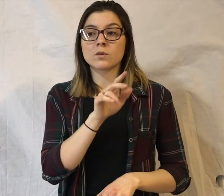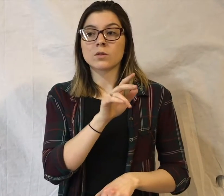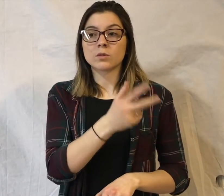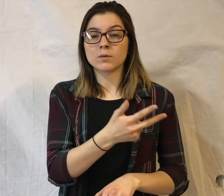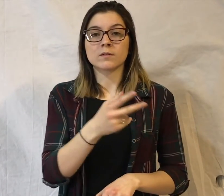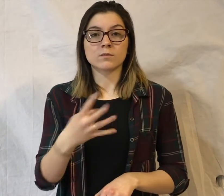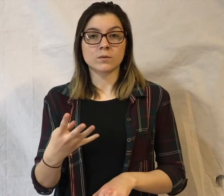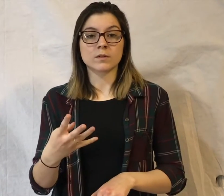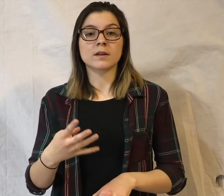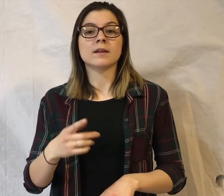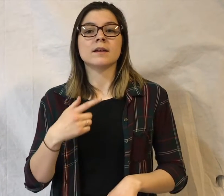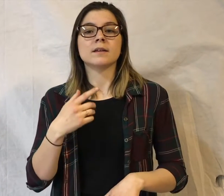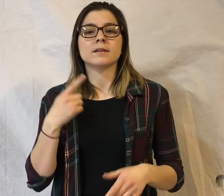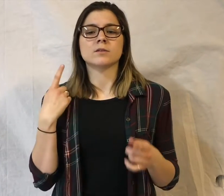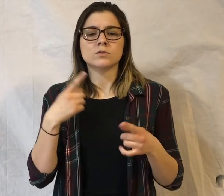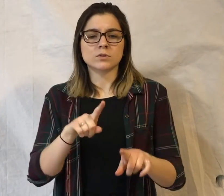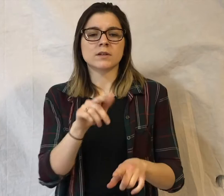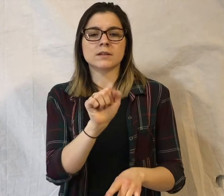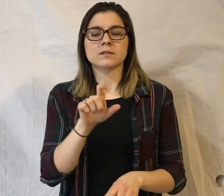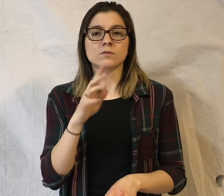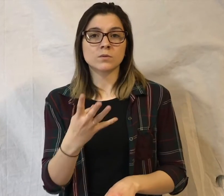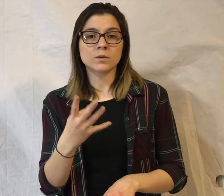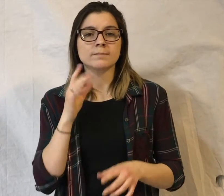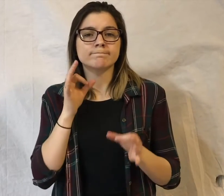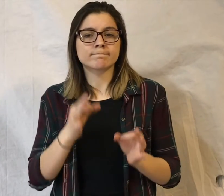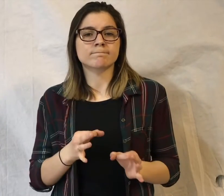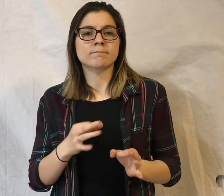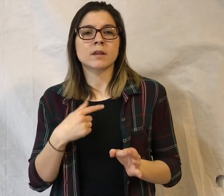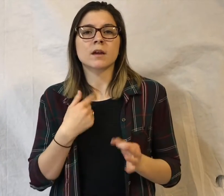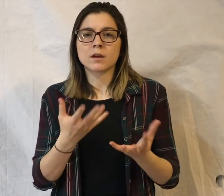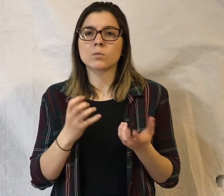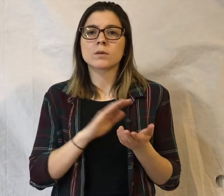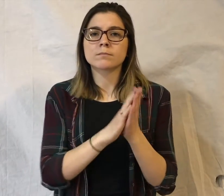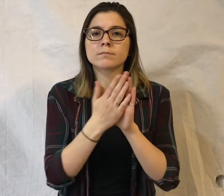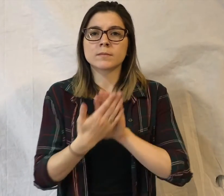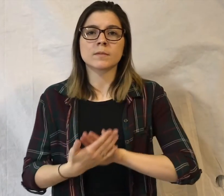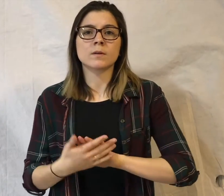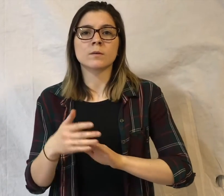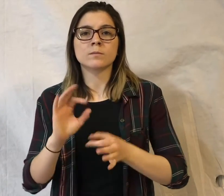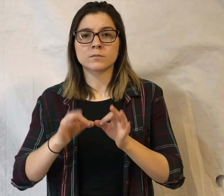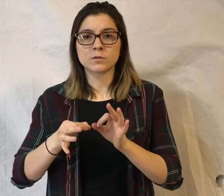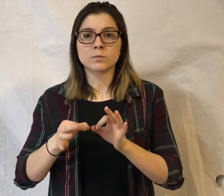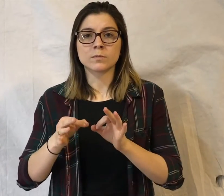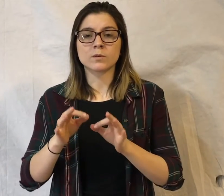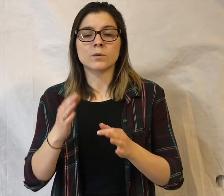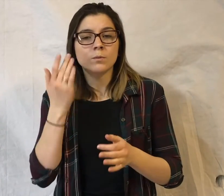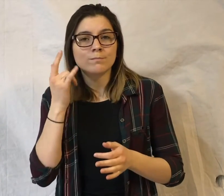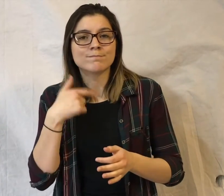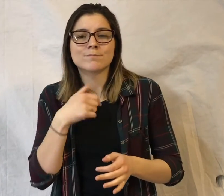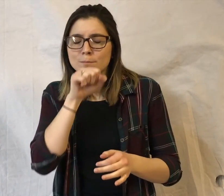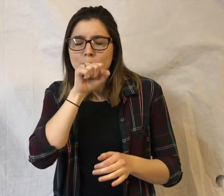During ASL 4 I decided that I wanted to become an interpreter because I really enjoyed the language and just loved it so much.